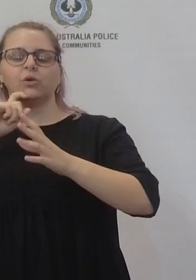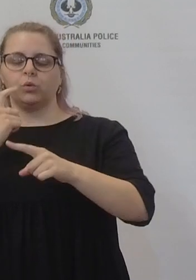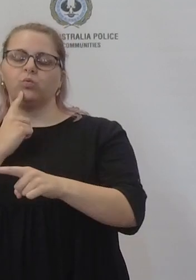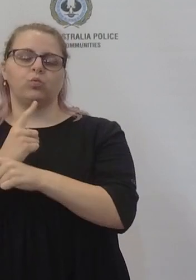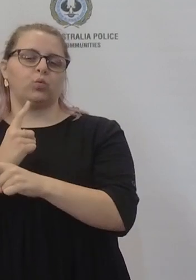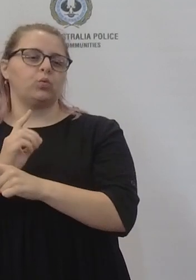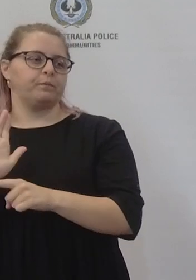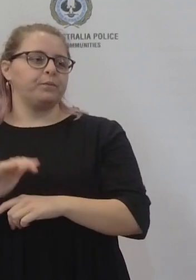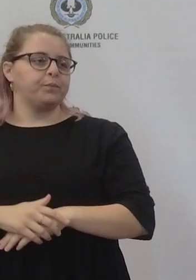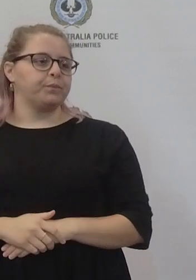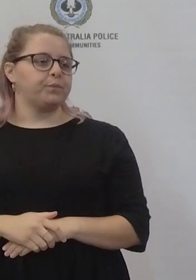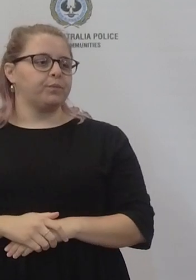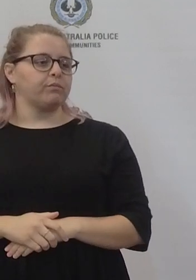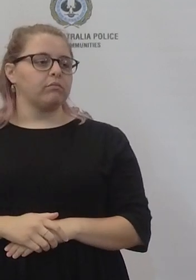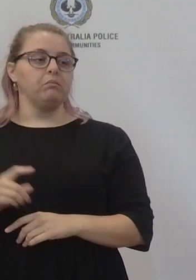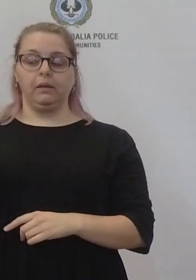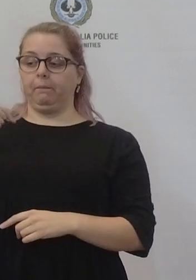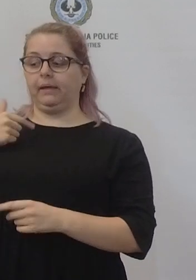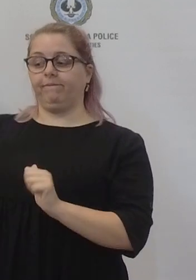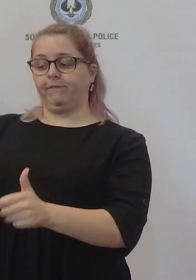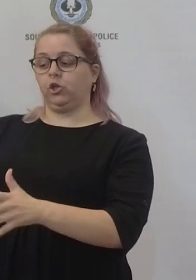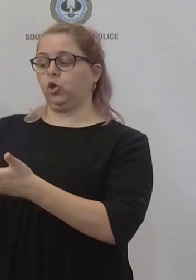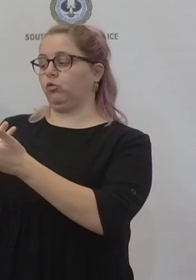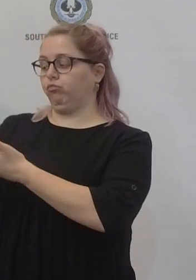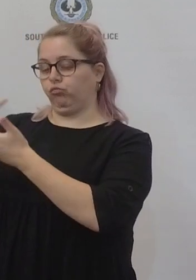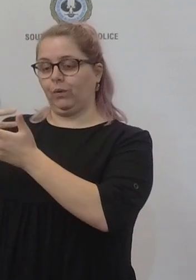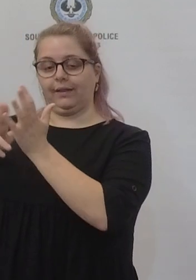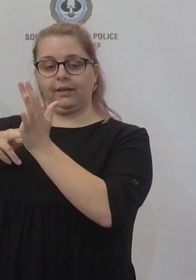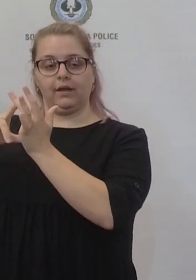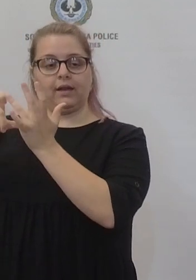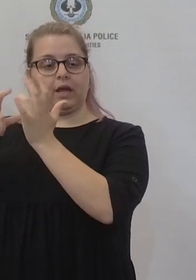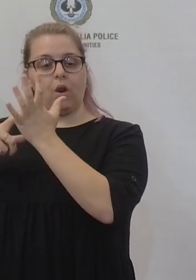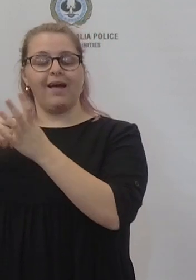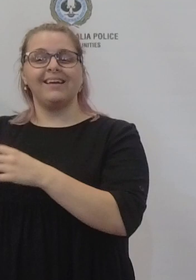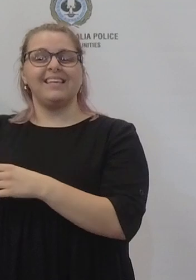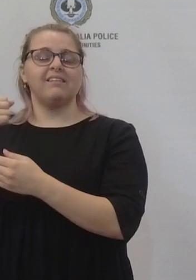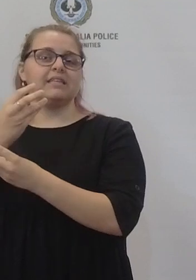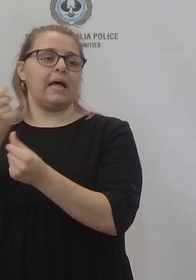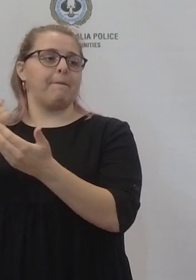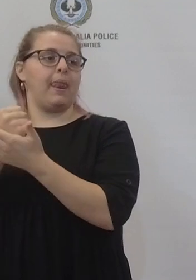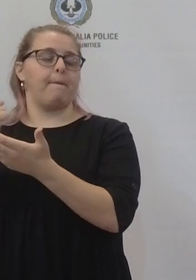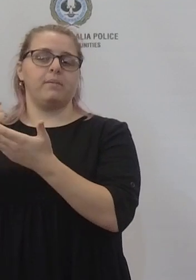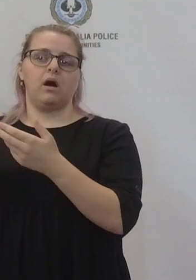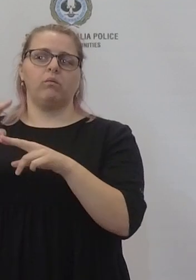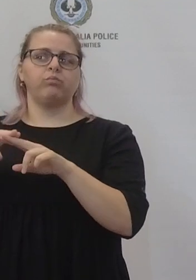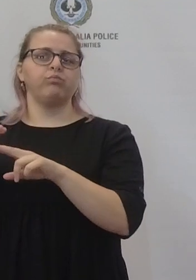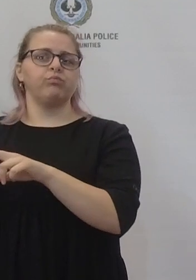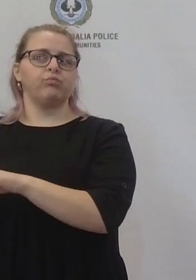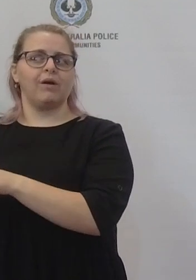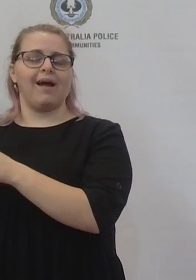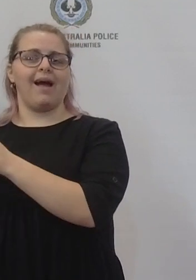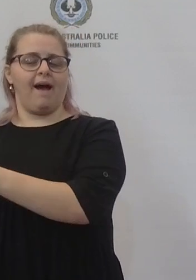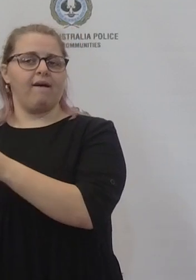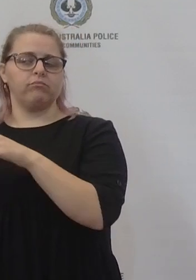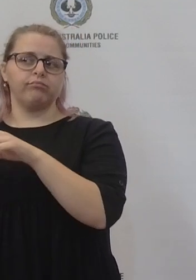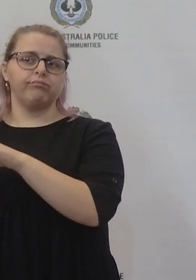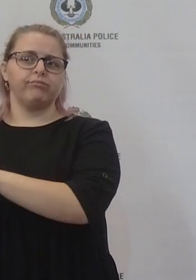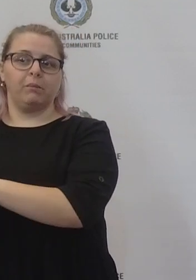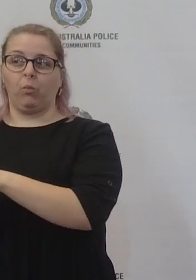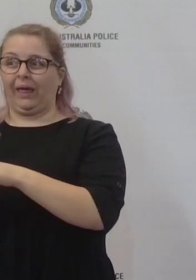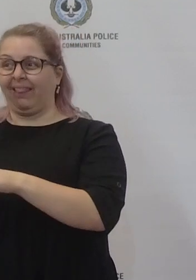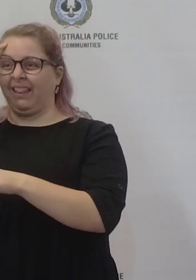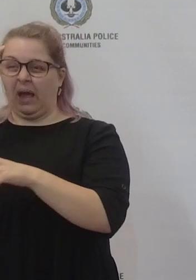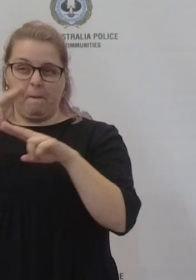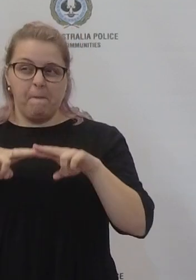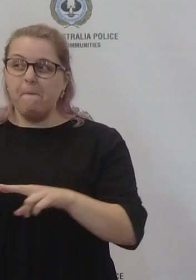conversations with Professor Spurrier whilst the numbers are high in terms of daily numbers it's not outside of what the predictions were